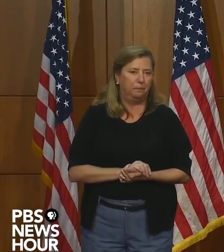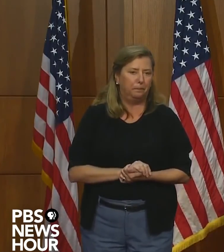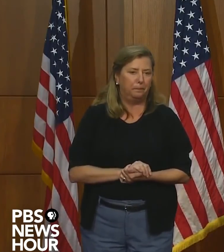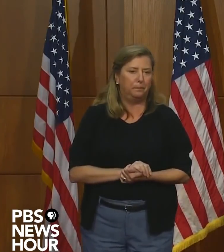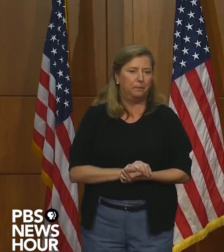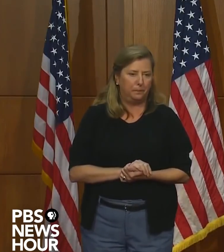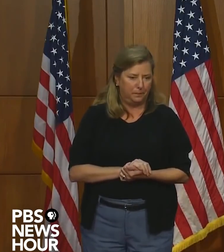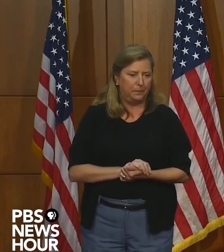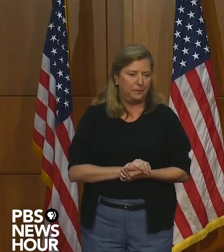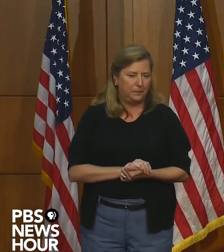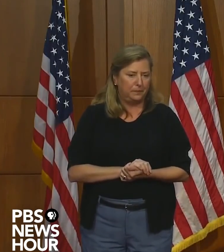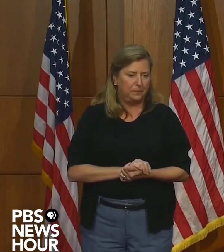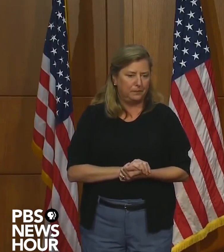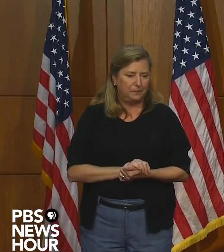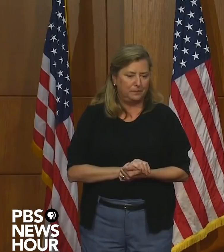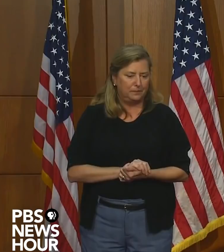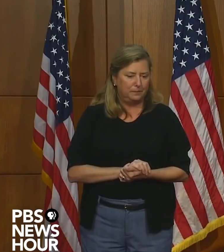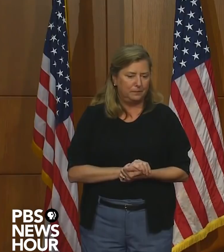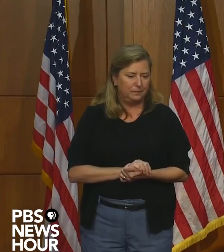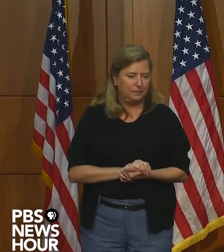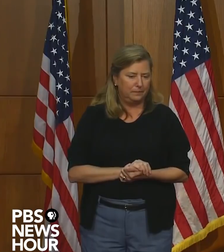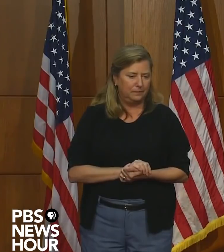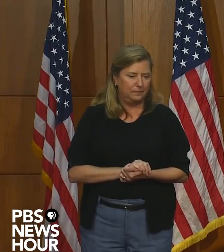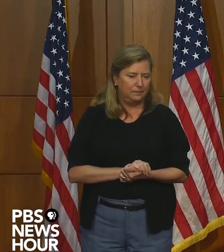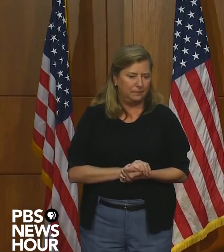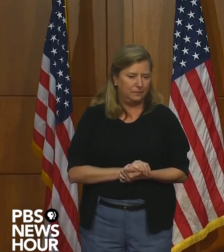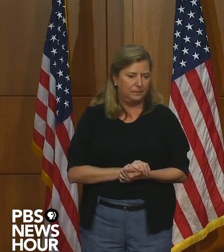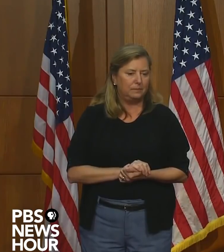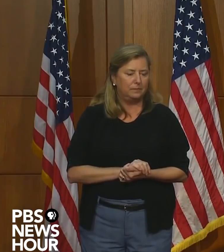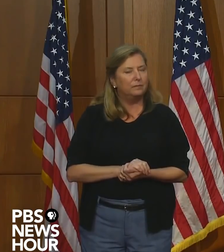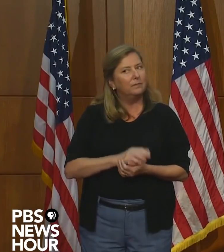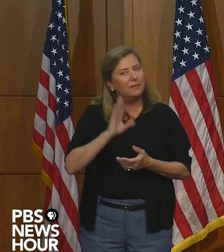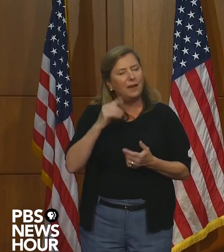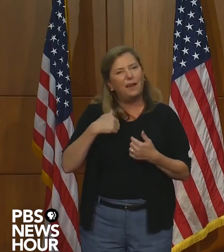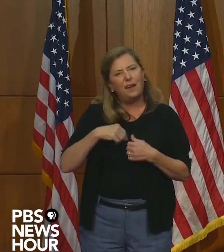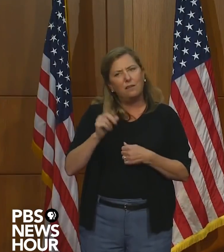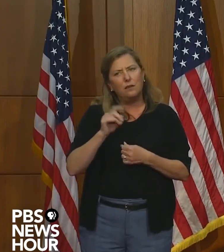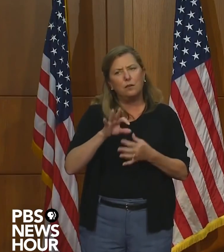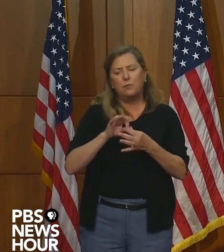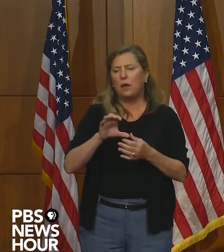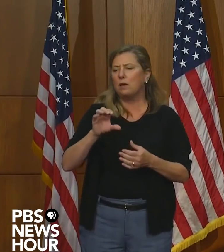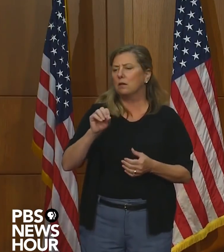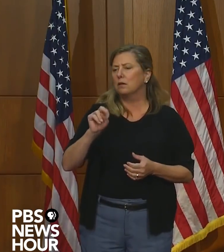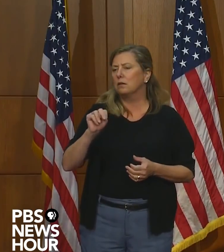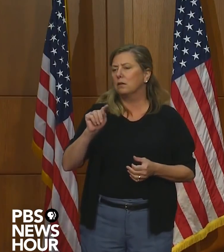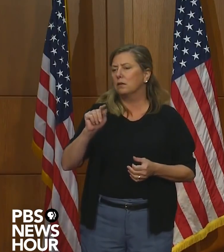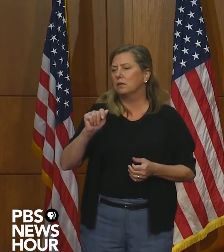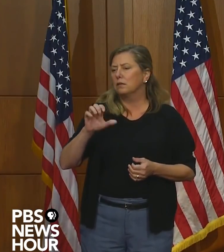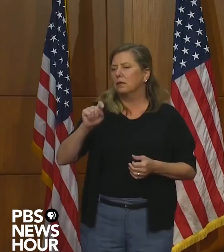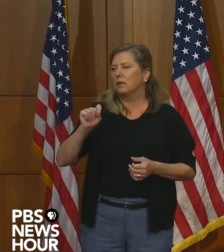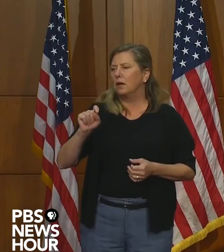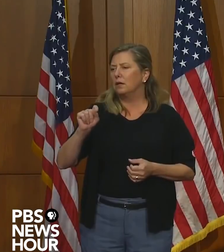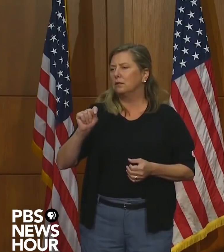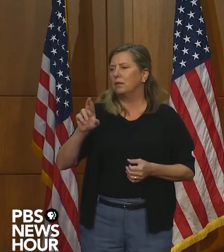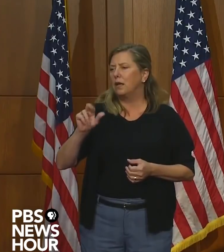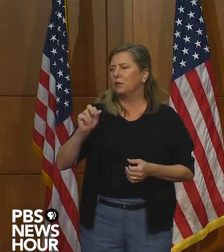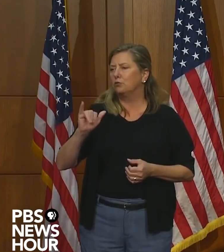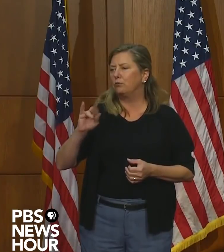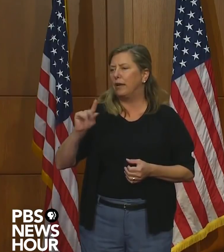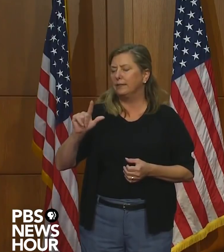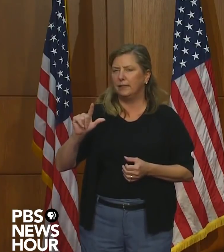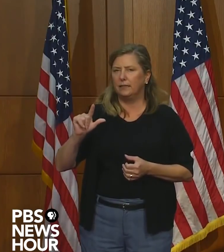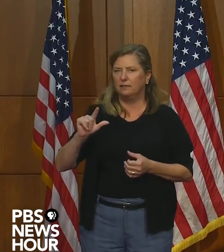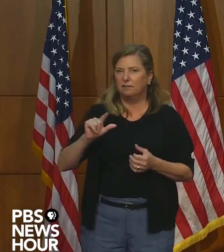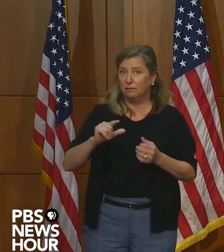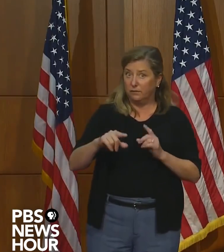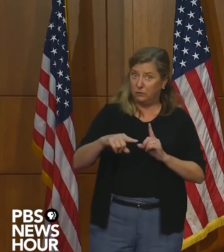Yeah, hi. Um, I just had a question about contact tracing. I was just wondering if, um,